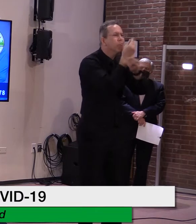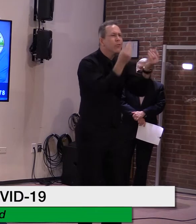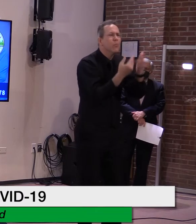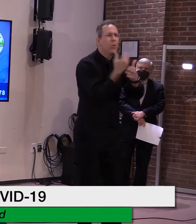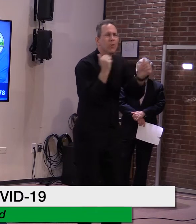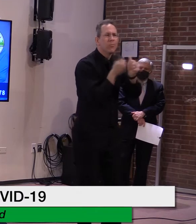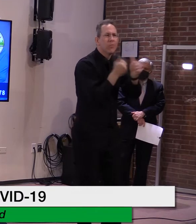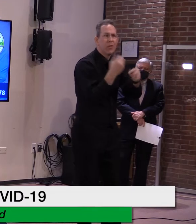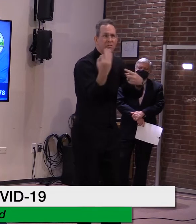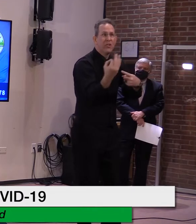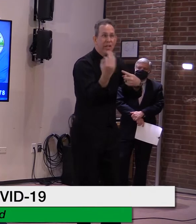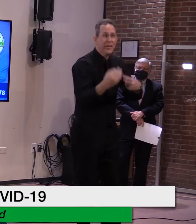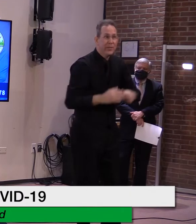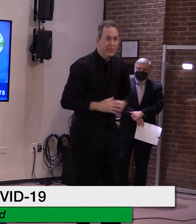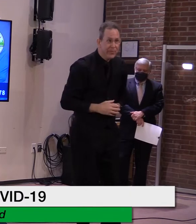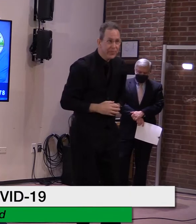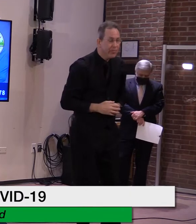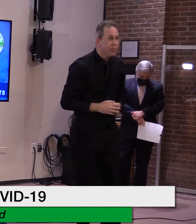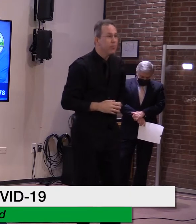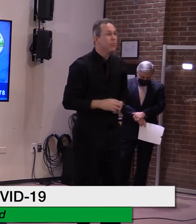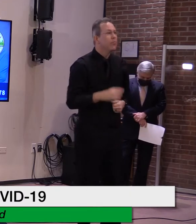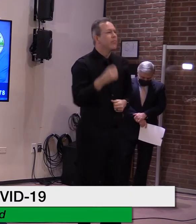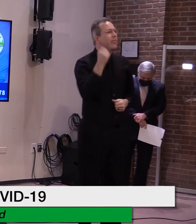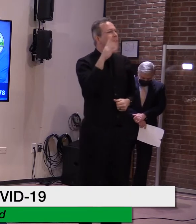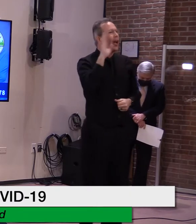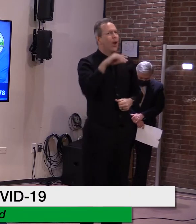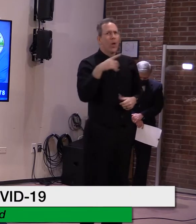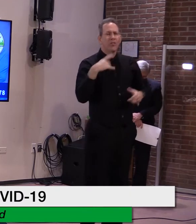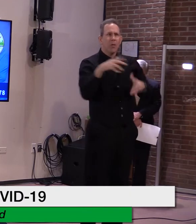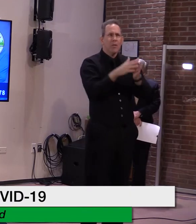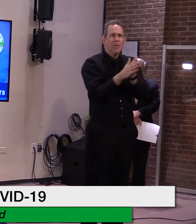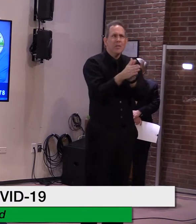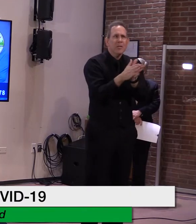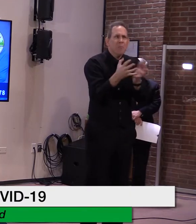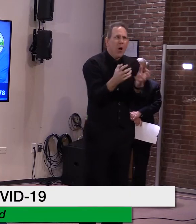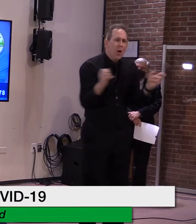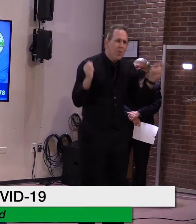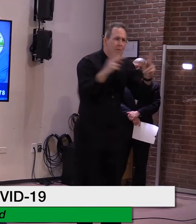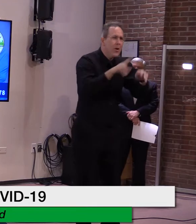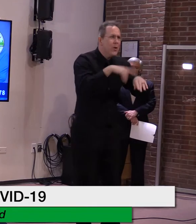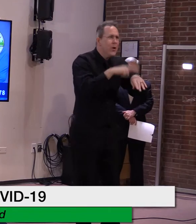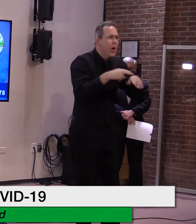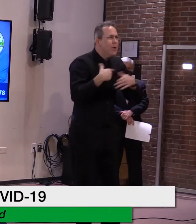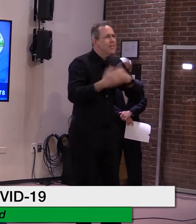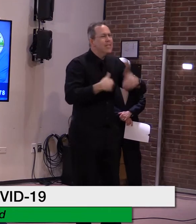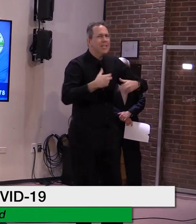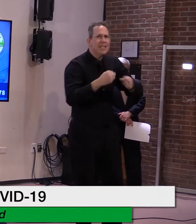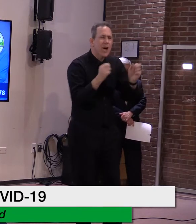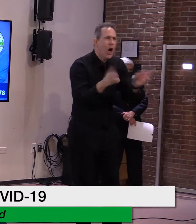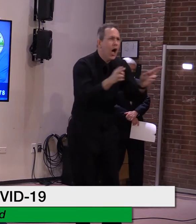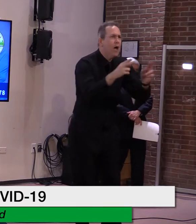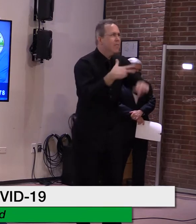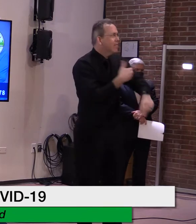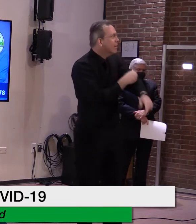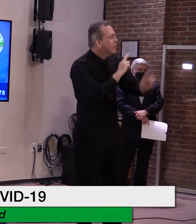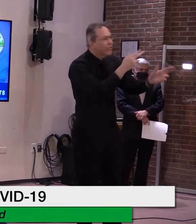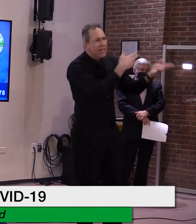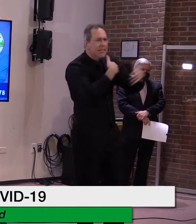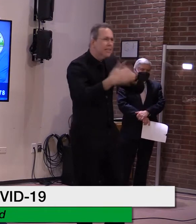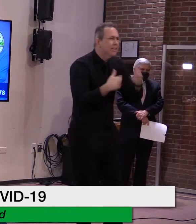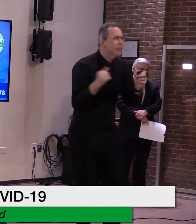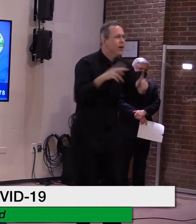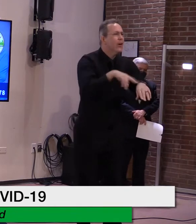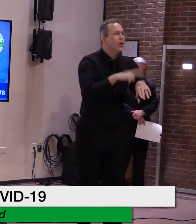get back to normal, but even as we vaccinate more people, it's as important as ever to follow the public health guidelines